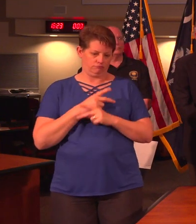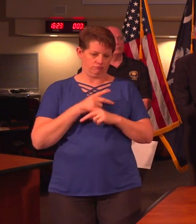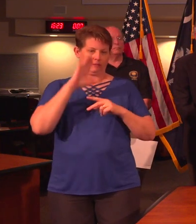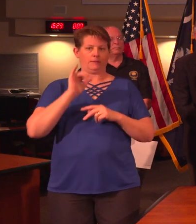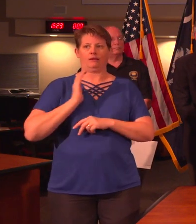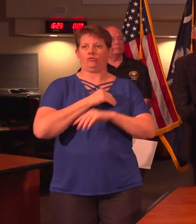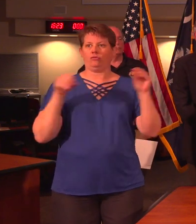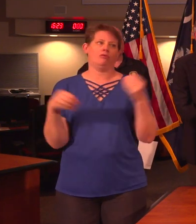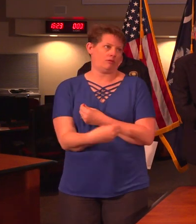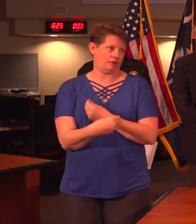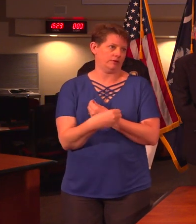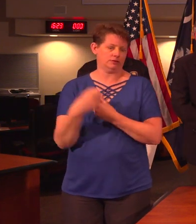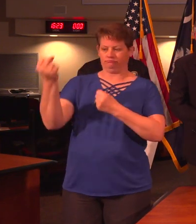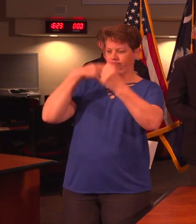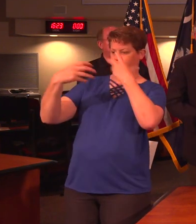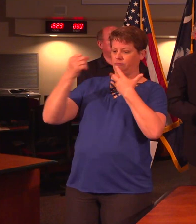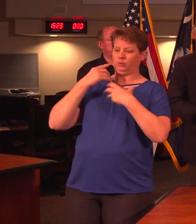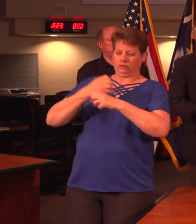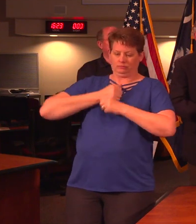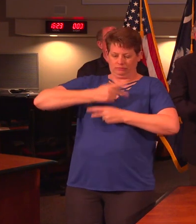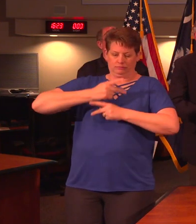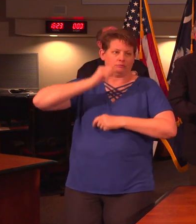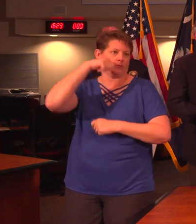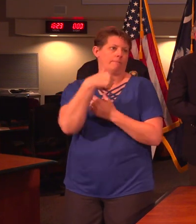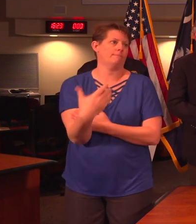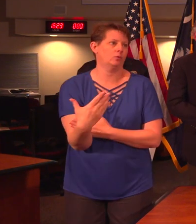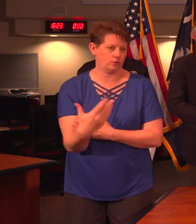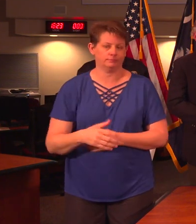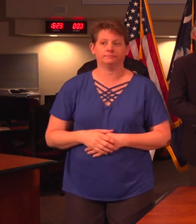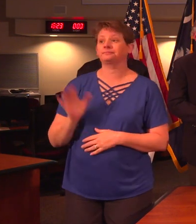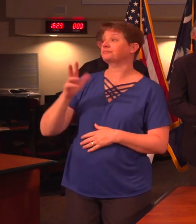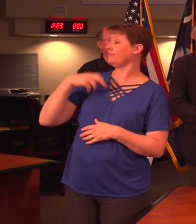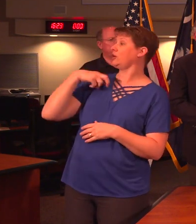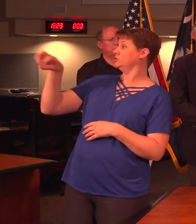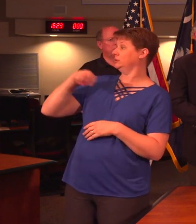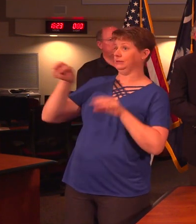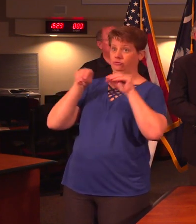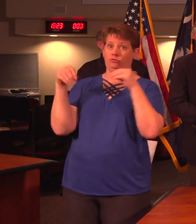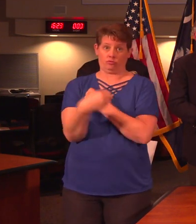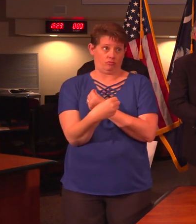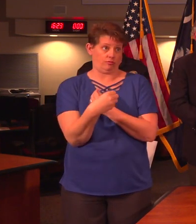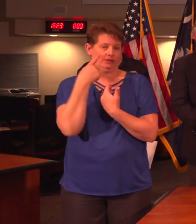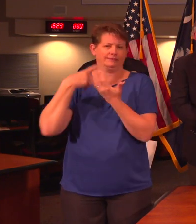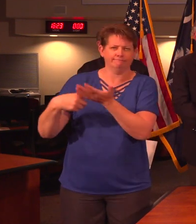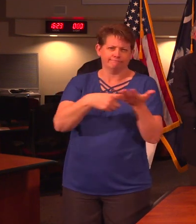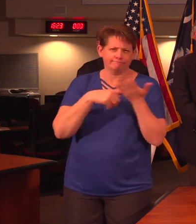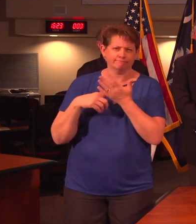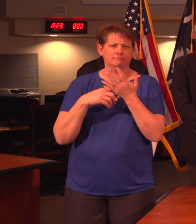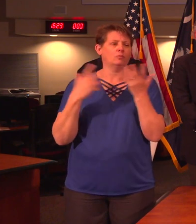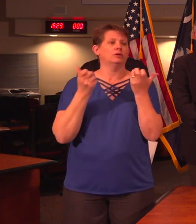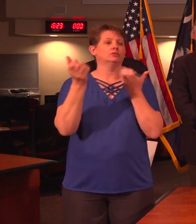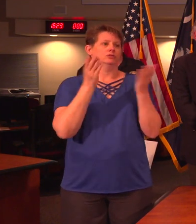office and will be received promptly in the morning. Our transportation office is in talks with service